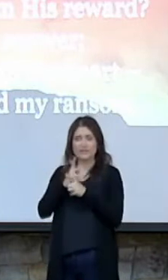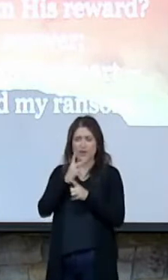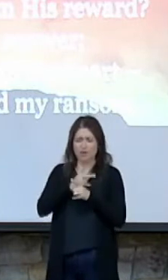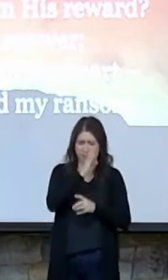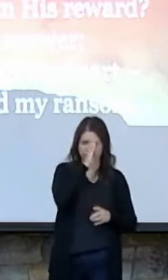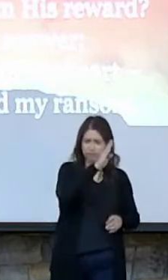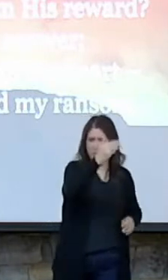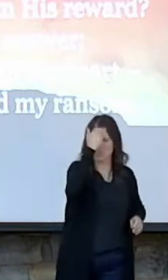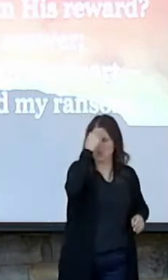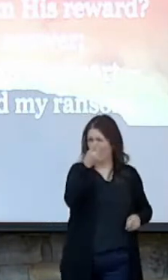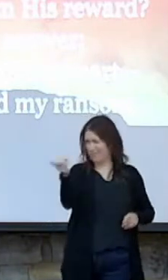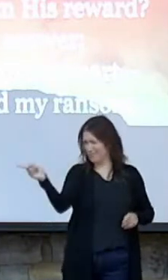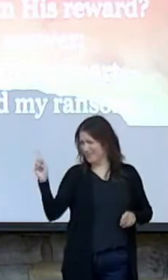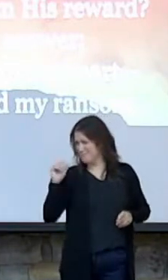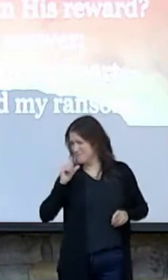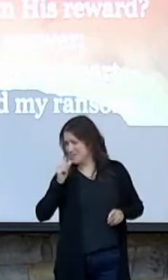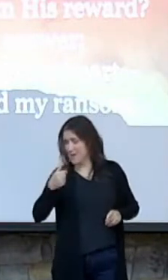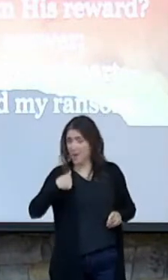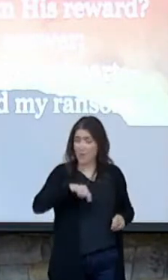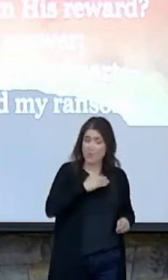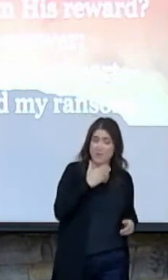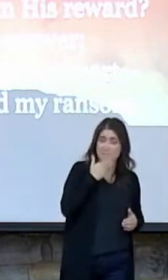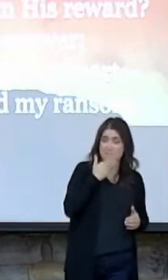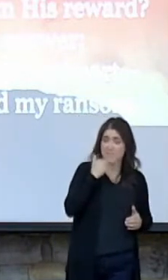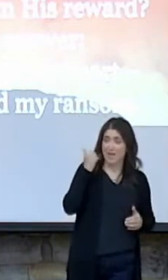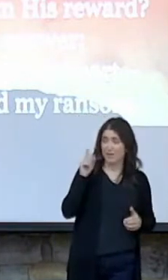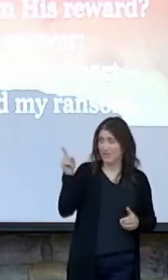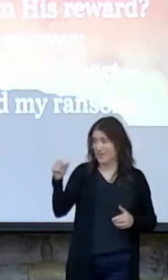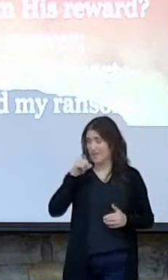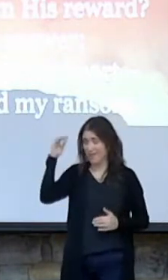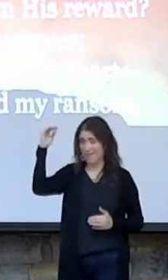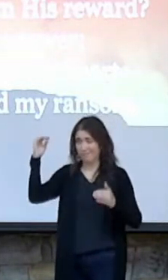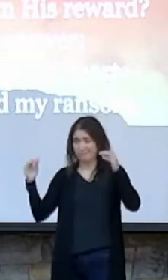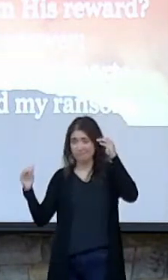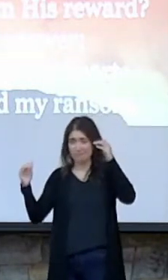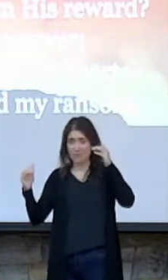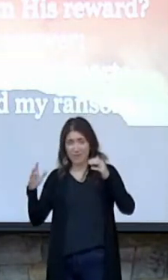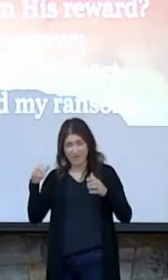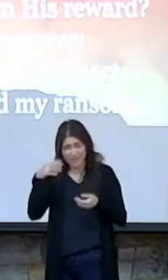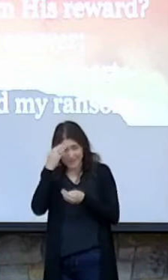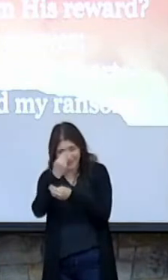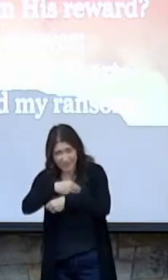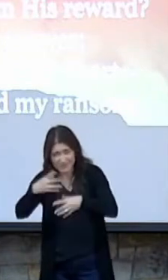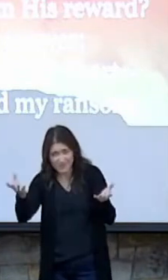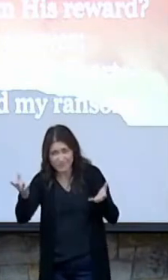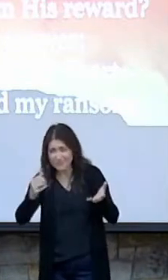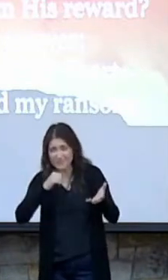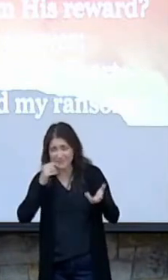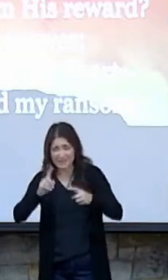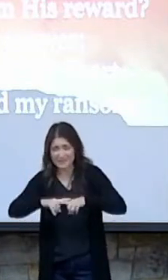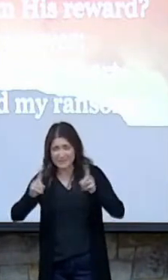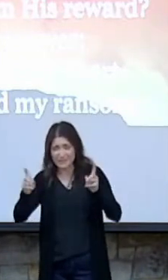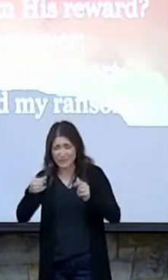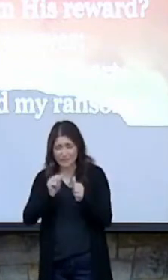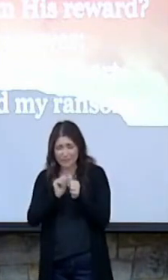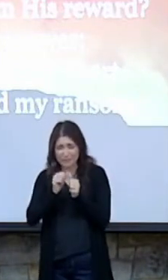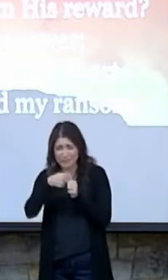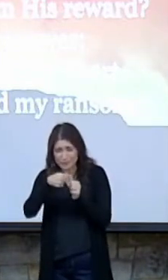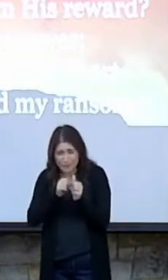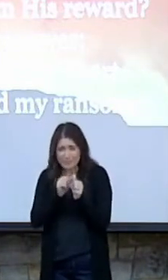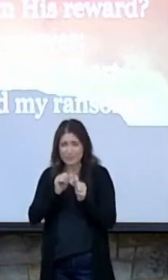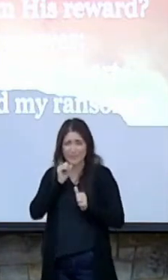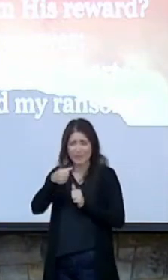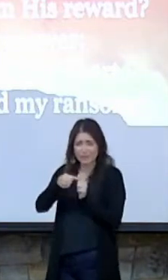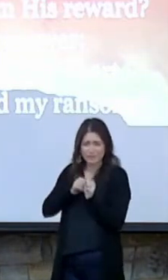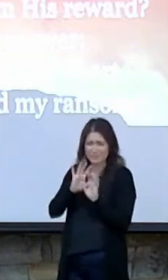or somehow we're better and others aren't? Can I tell you that that's not much different than circumcision and uncircumcision? What Paul